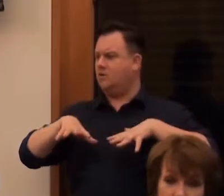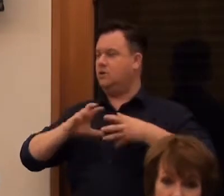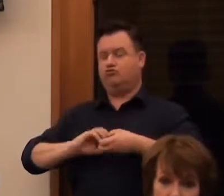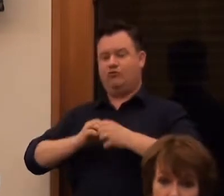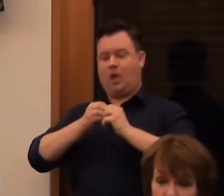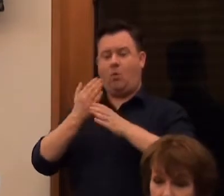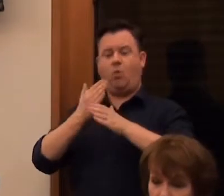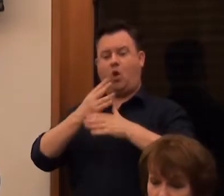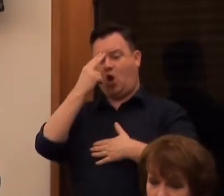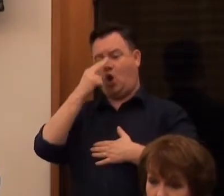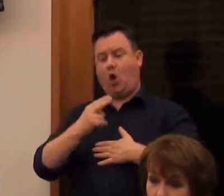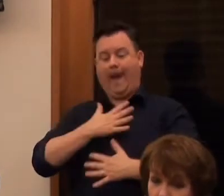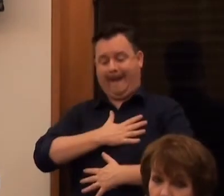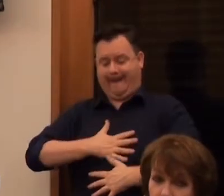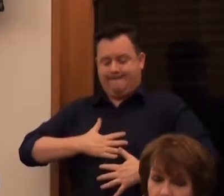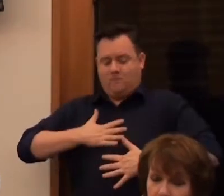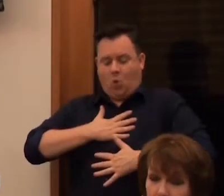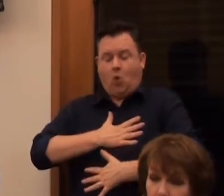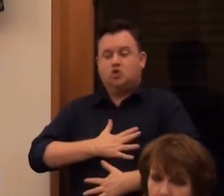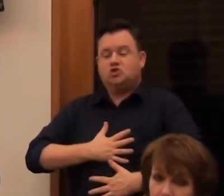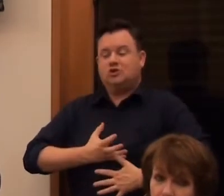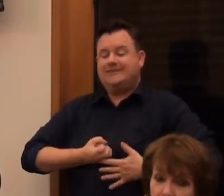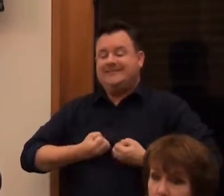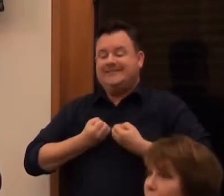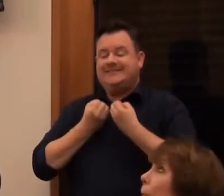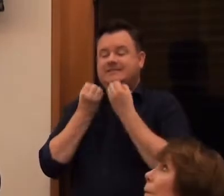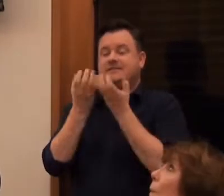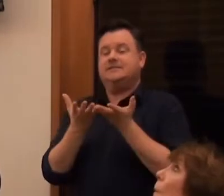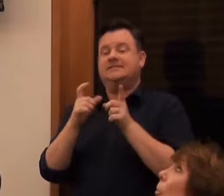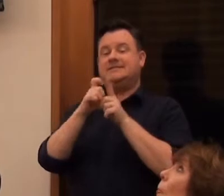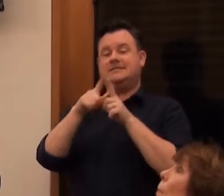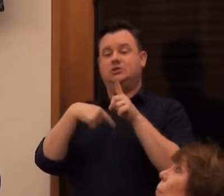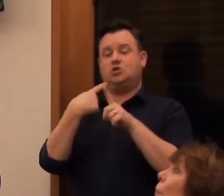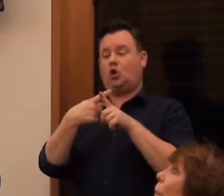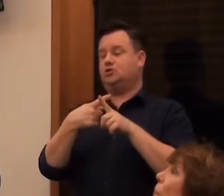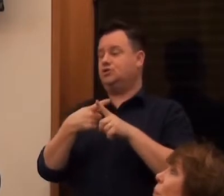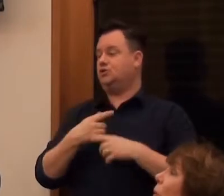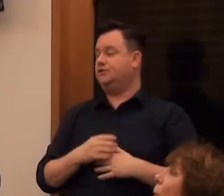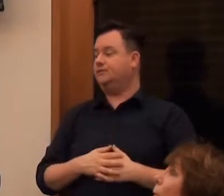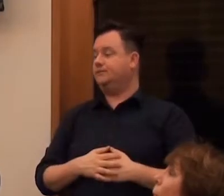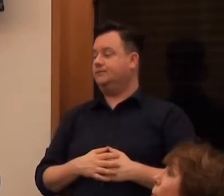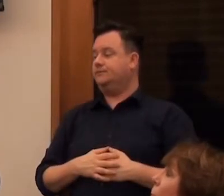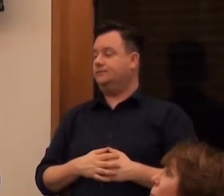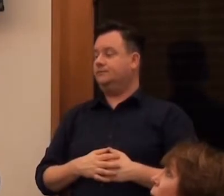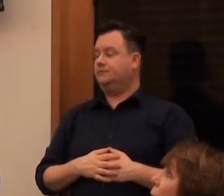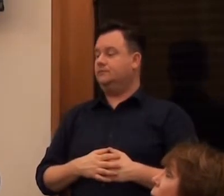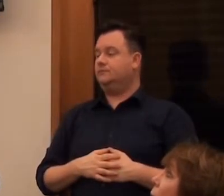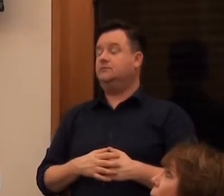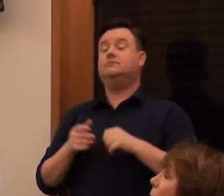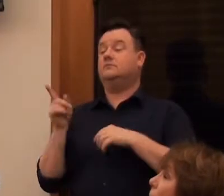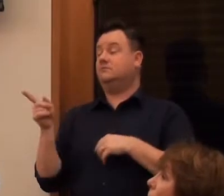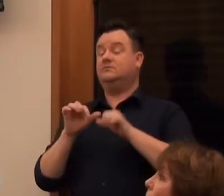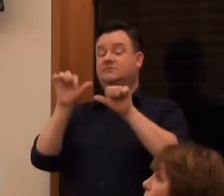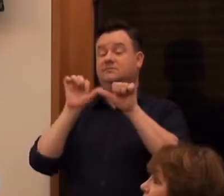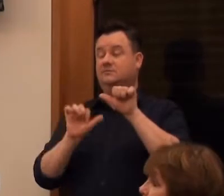called Emotional Detox. And these are the sculptures. Right. Thank you. And then you went on